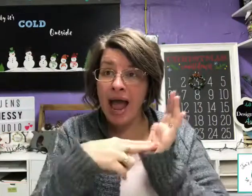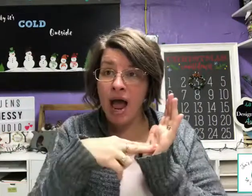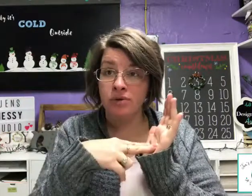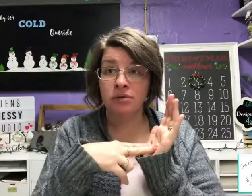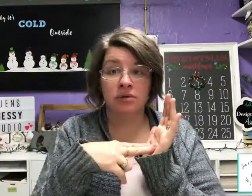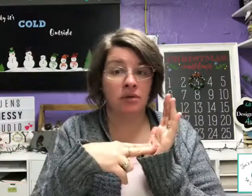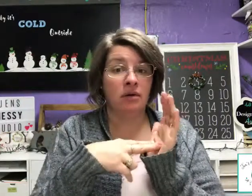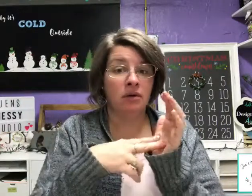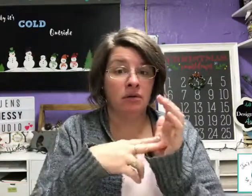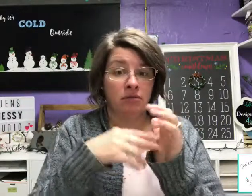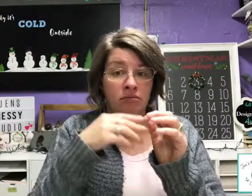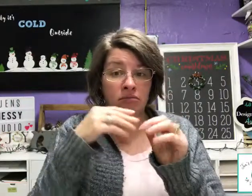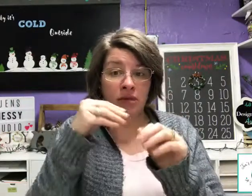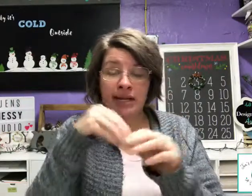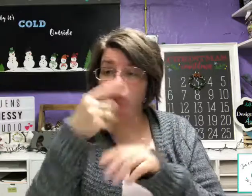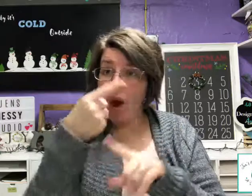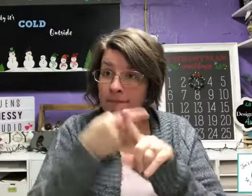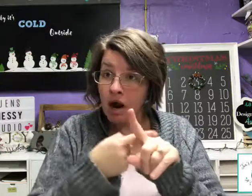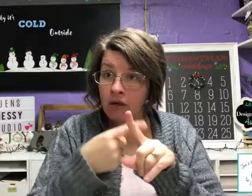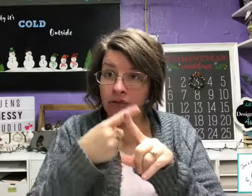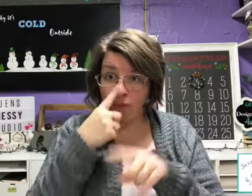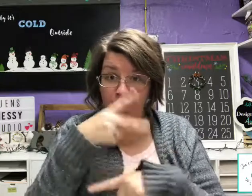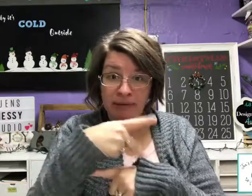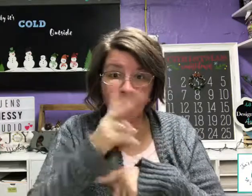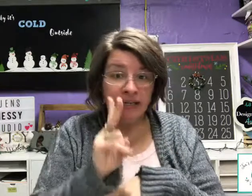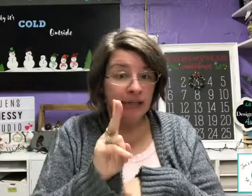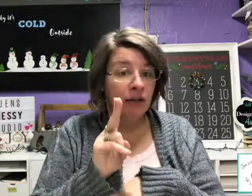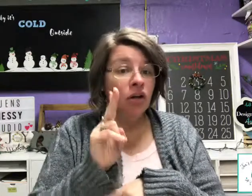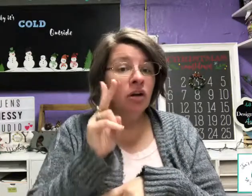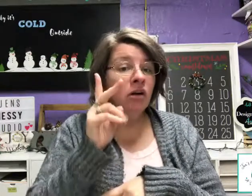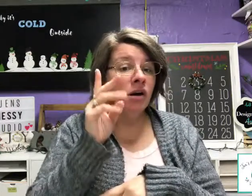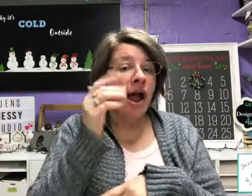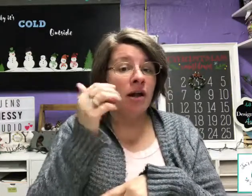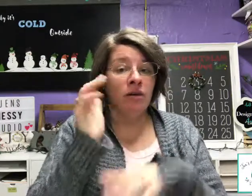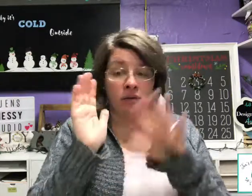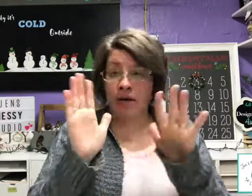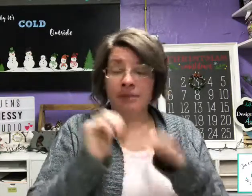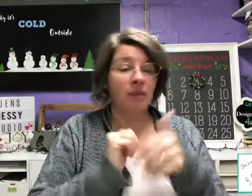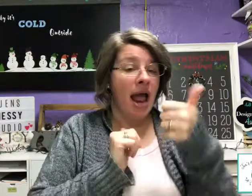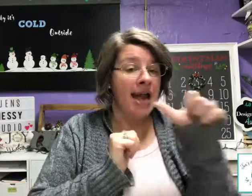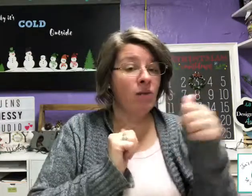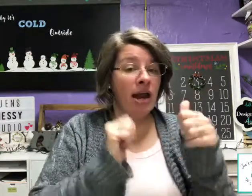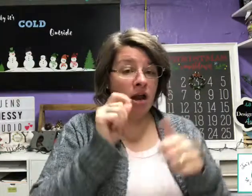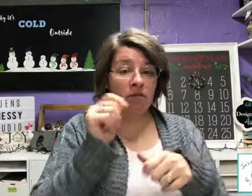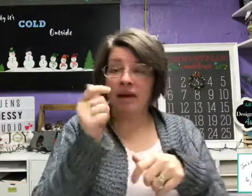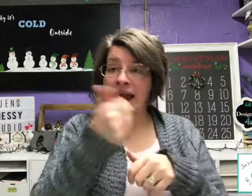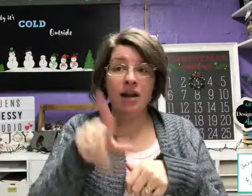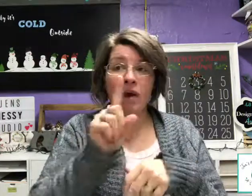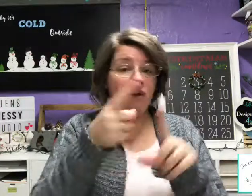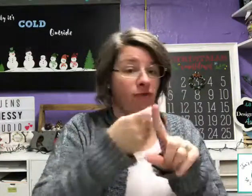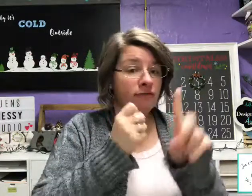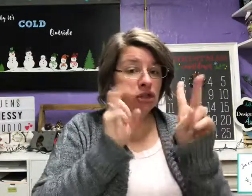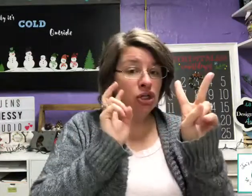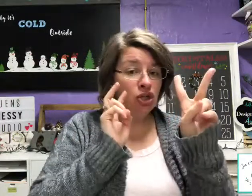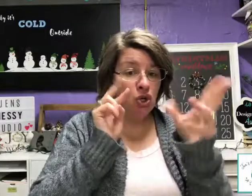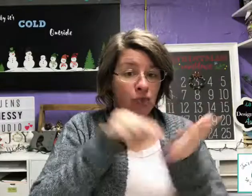,000, these are one month for BB. Okay, anywhere from $2